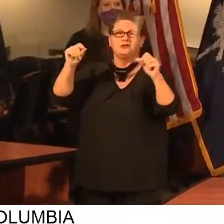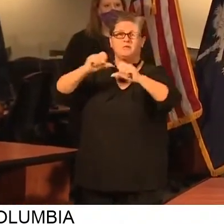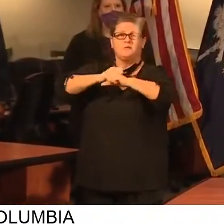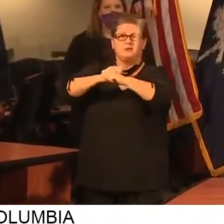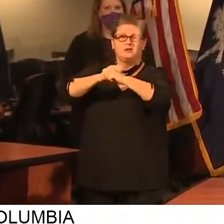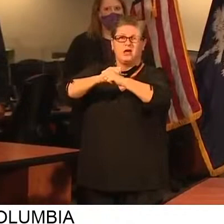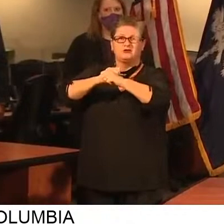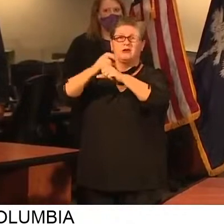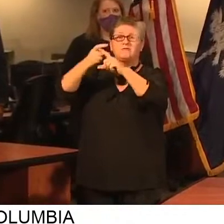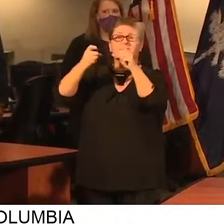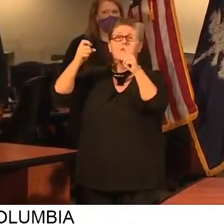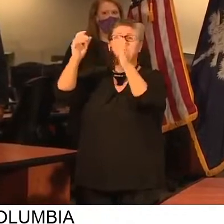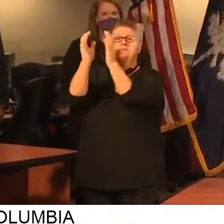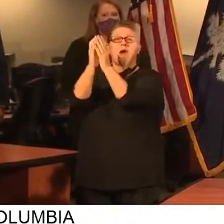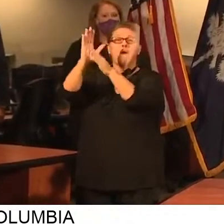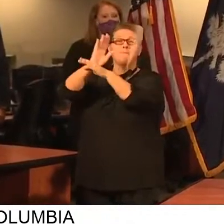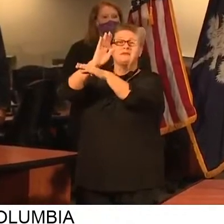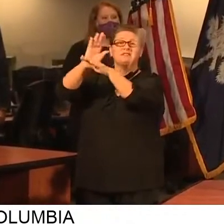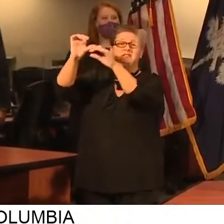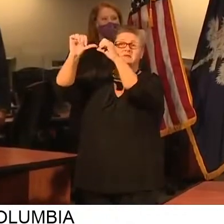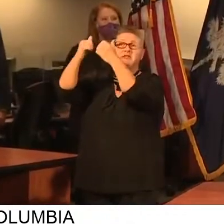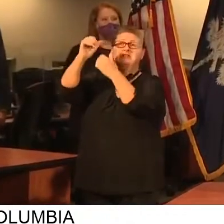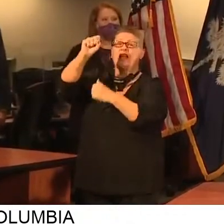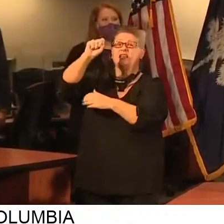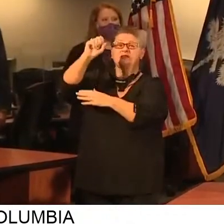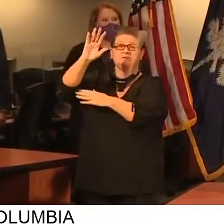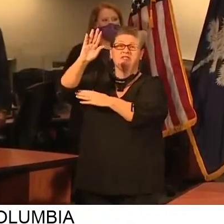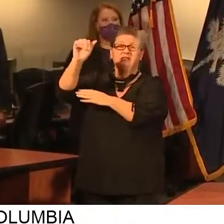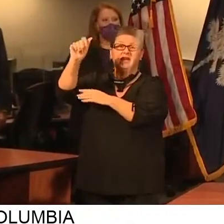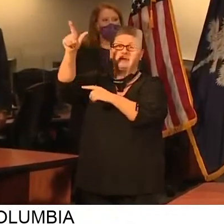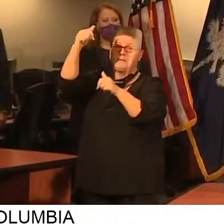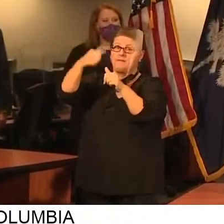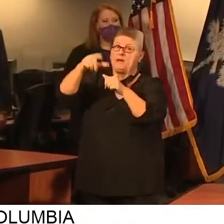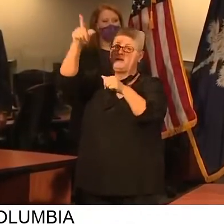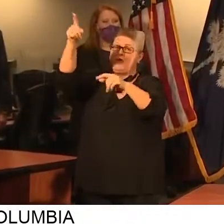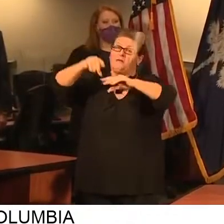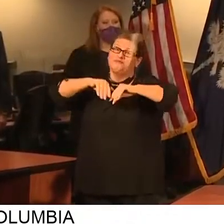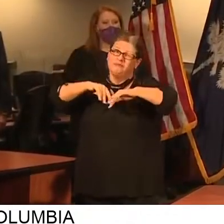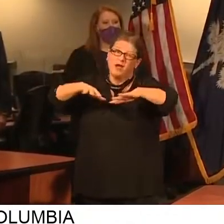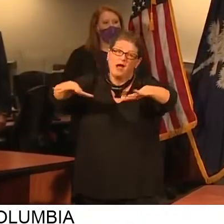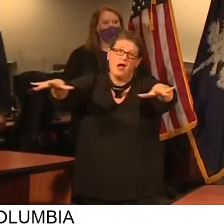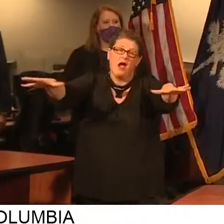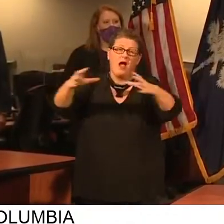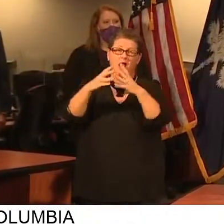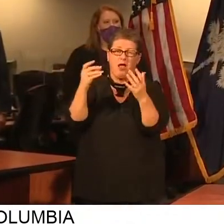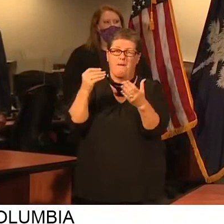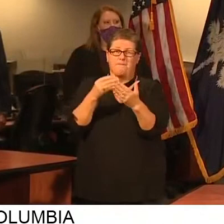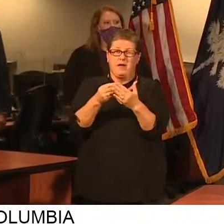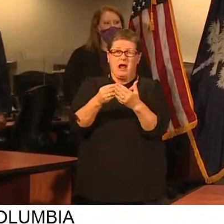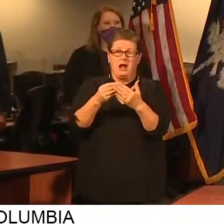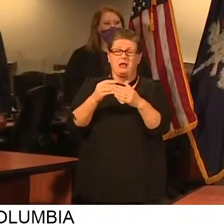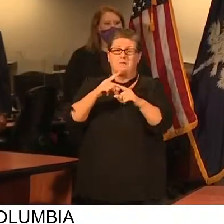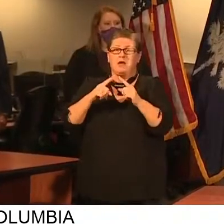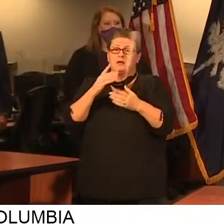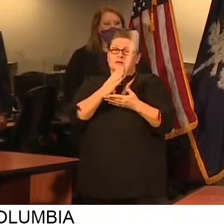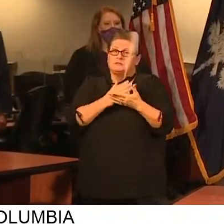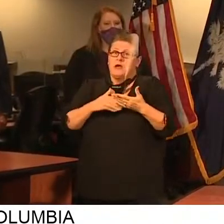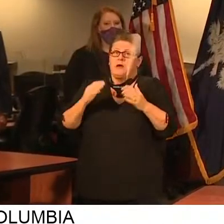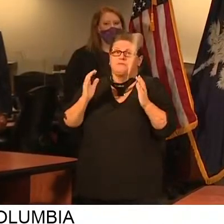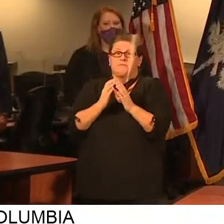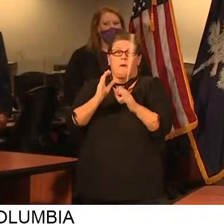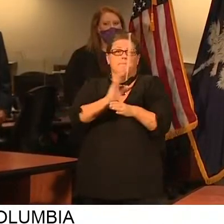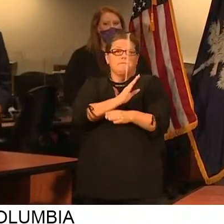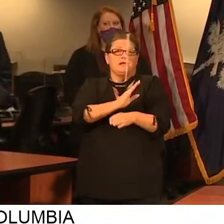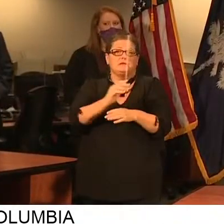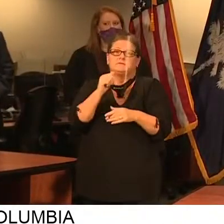Business Administration. A lot of money went out under that program, but a lot of our small businesses did not